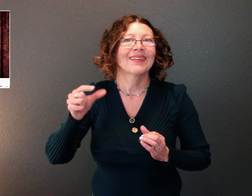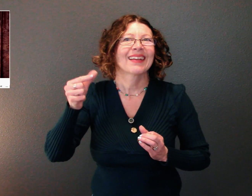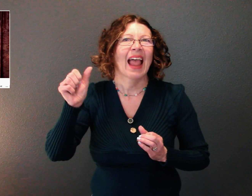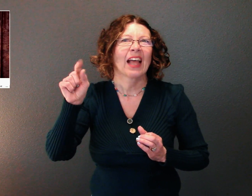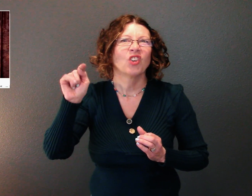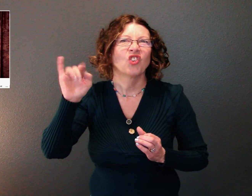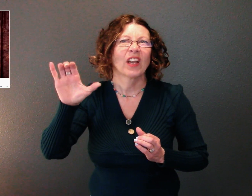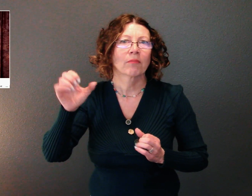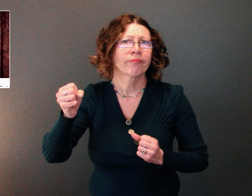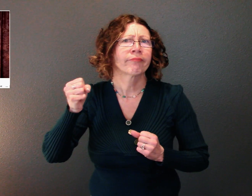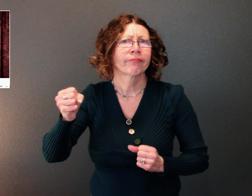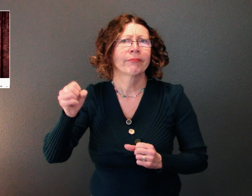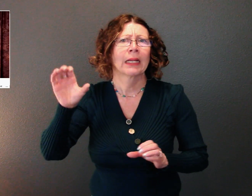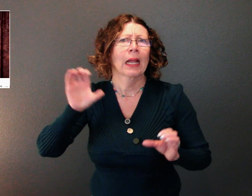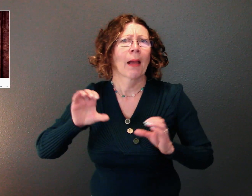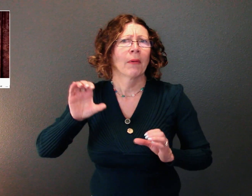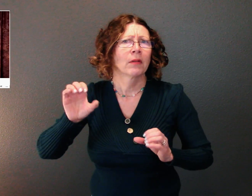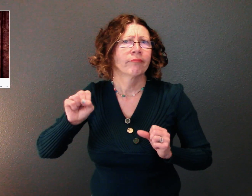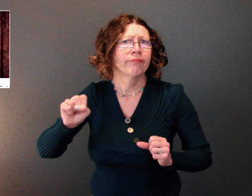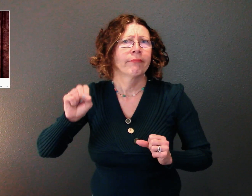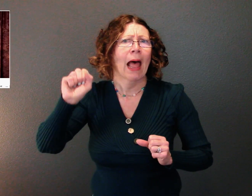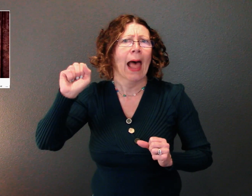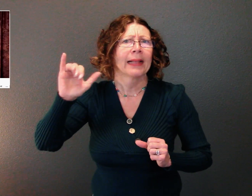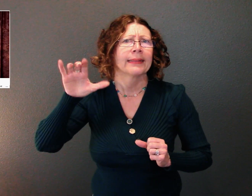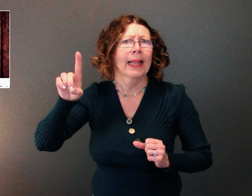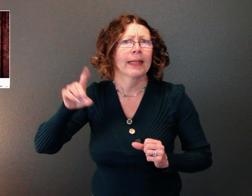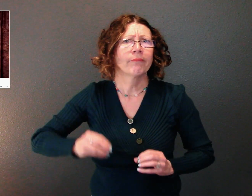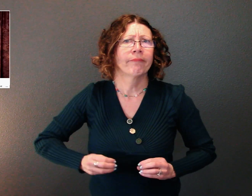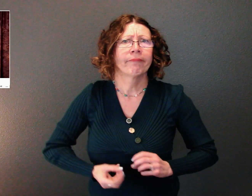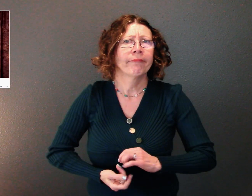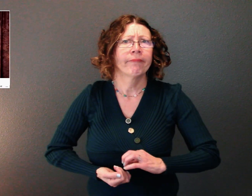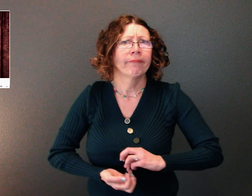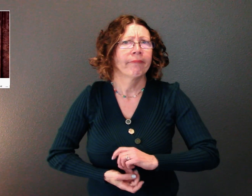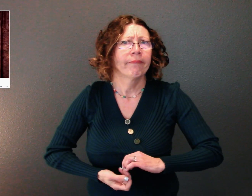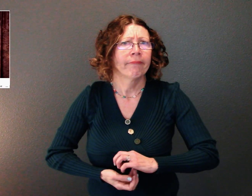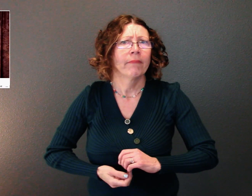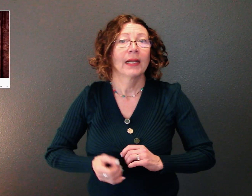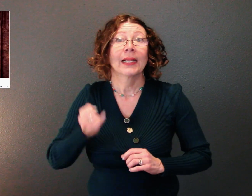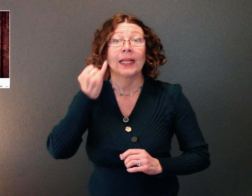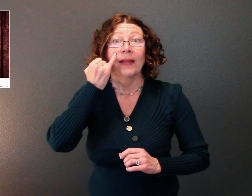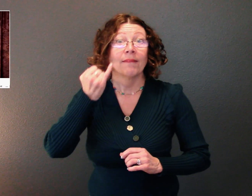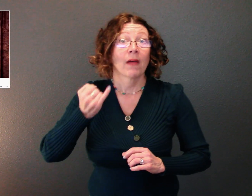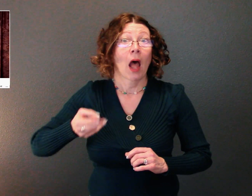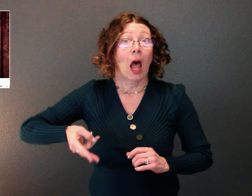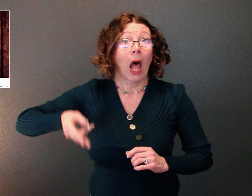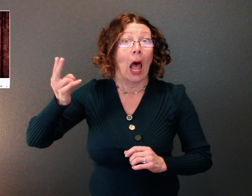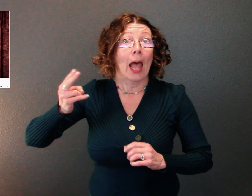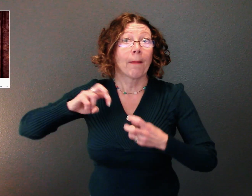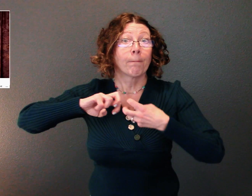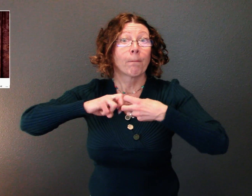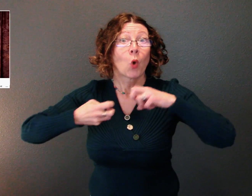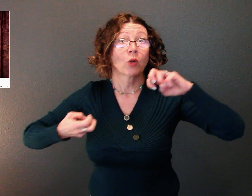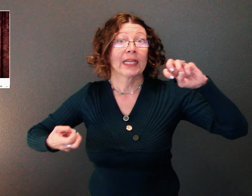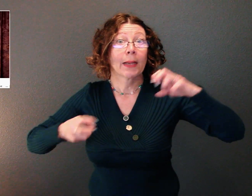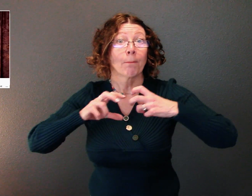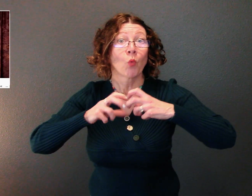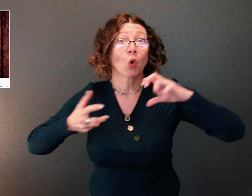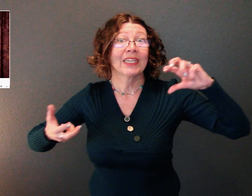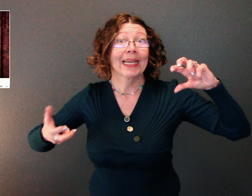of chemicals that's designed primarily to break down proteins. Foods that are higher in protein concentration will remain in your